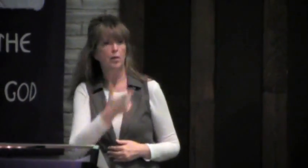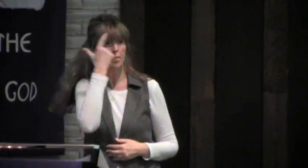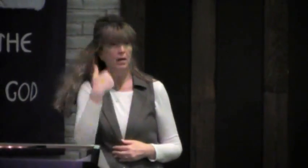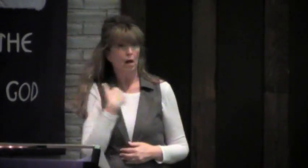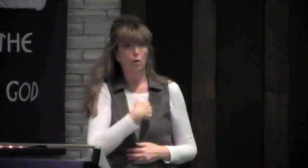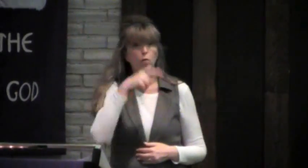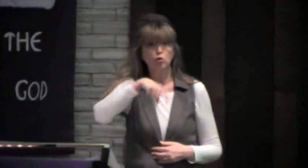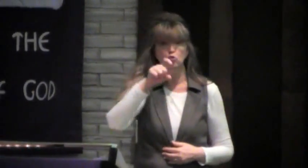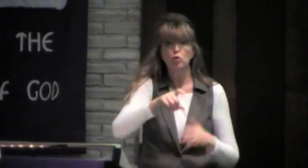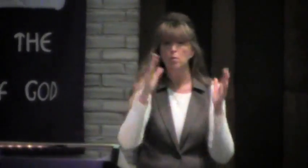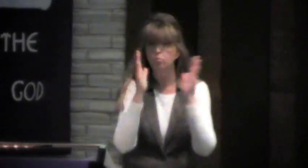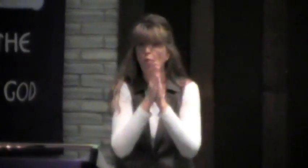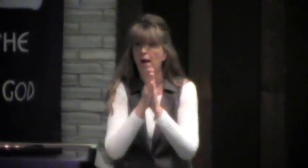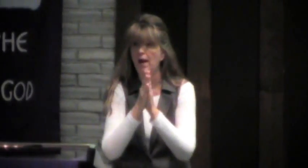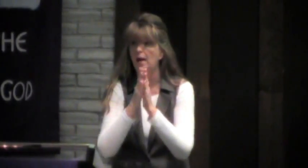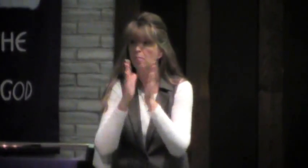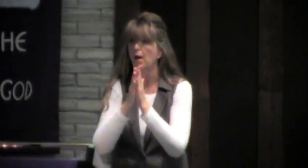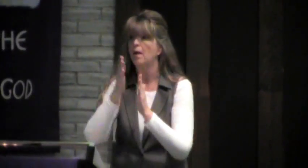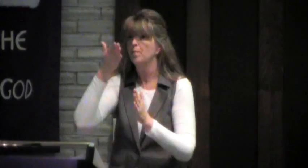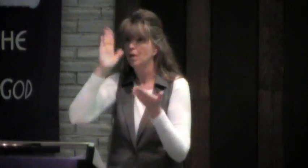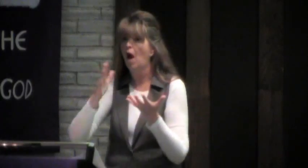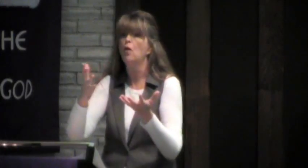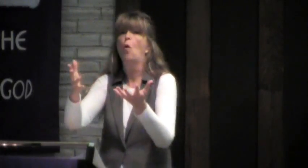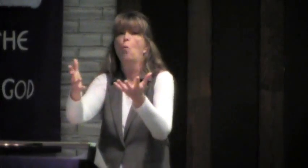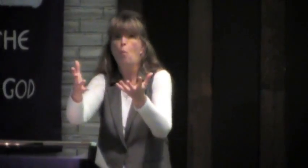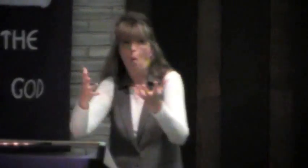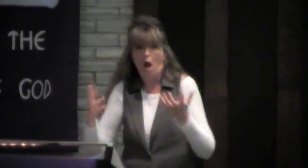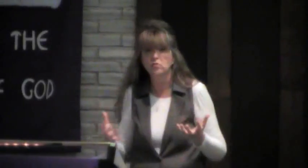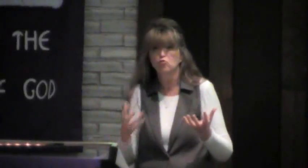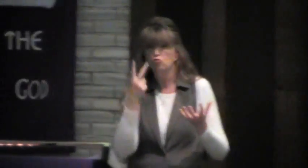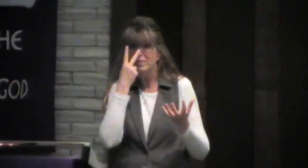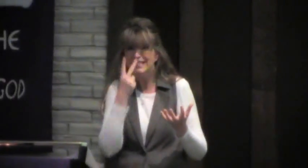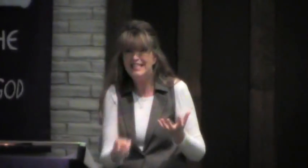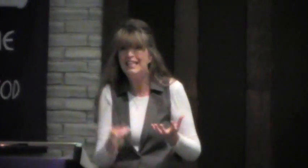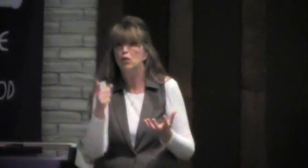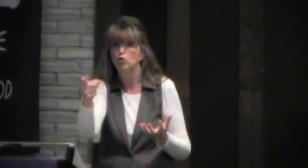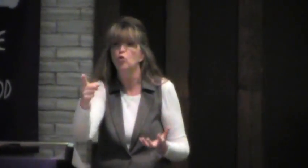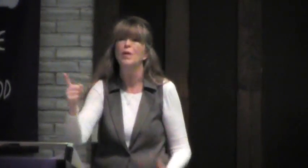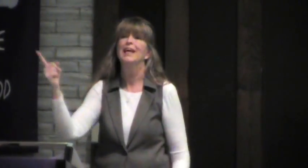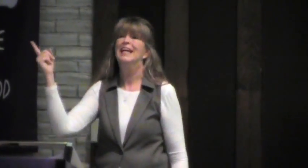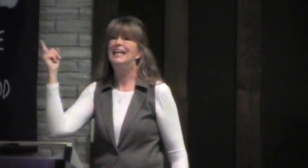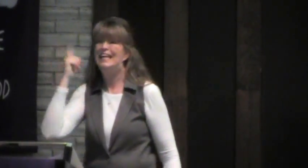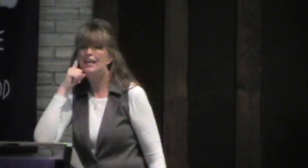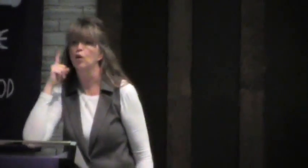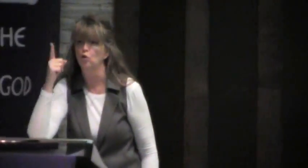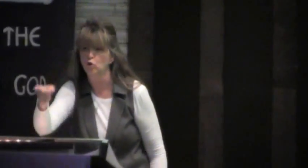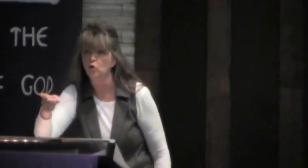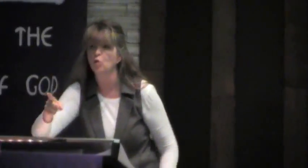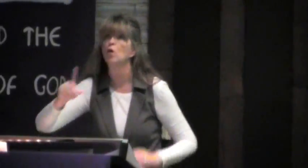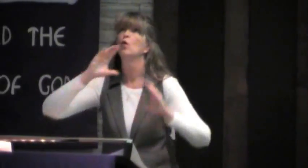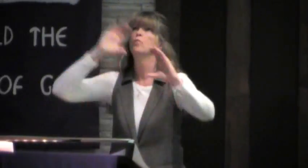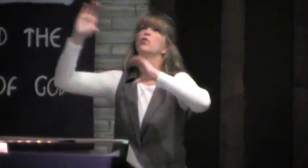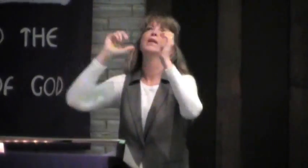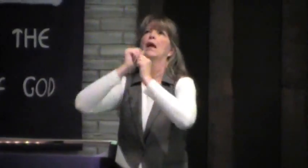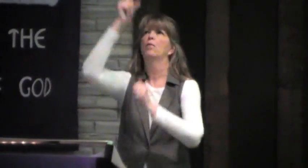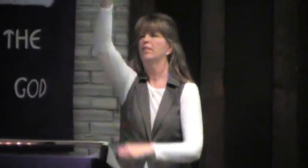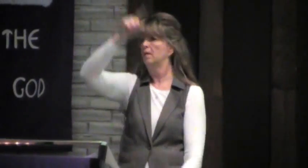And that's good, because we are supposed to pray. God wants to see us. God